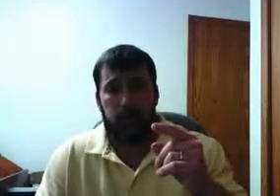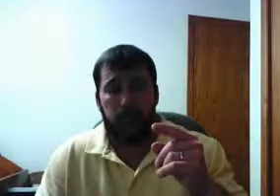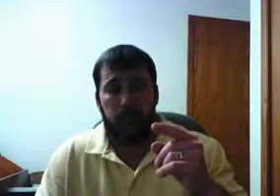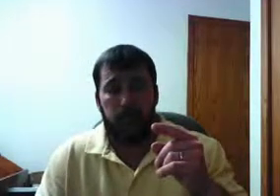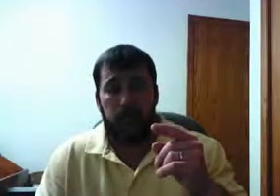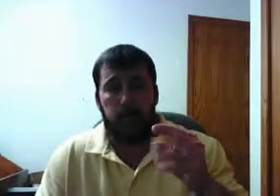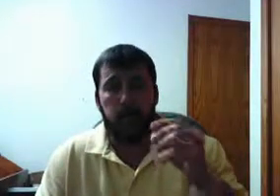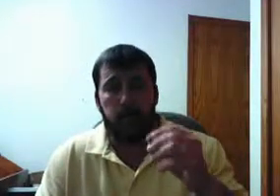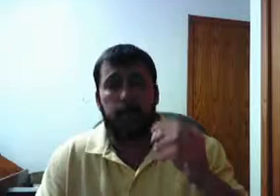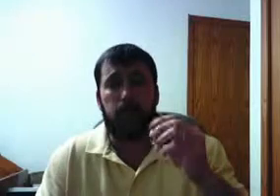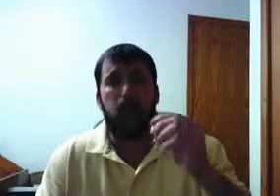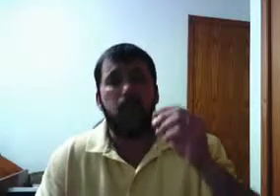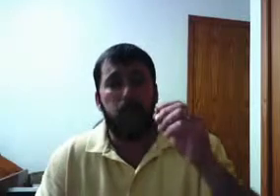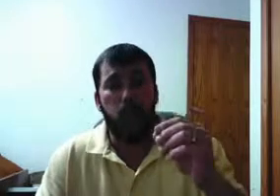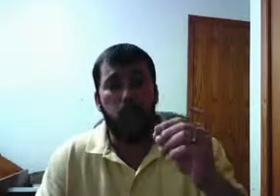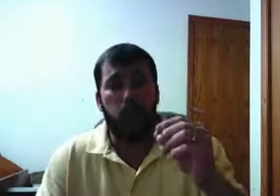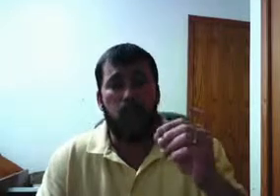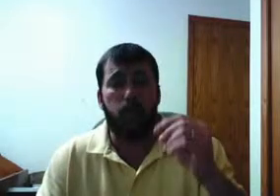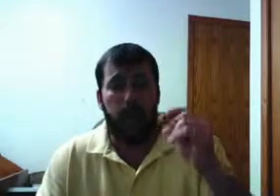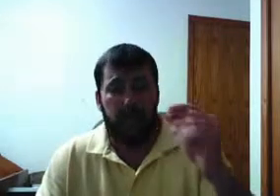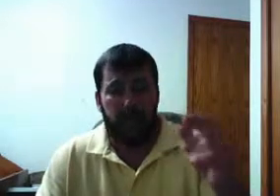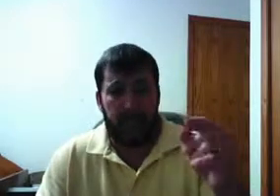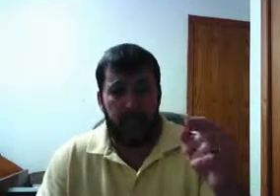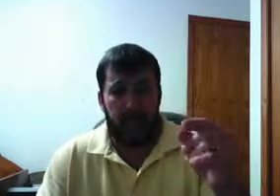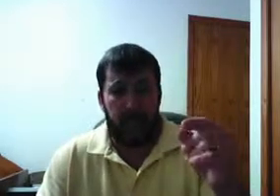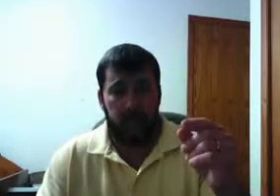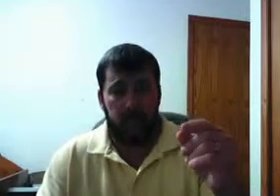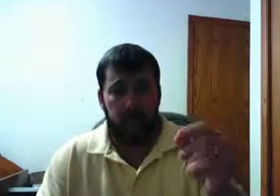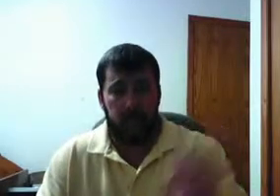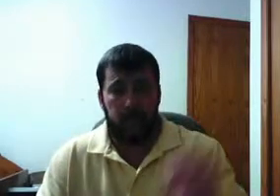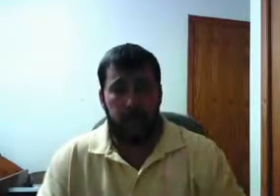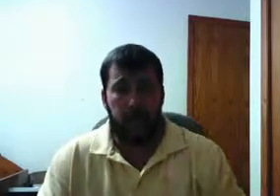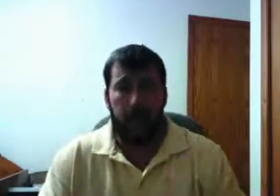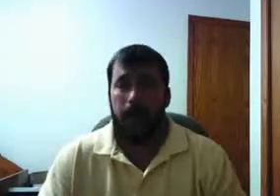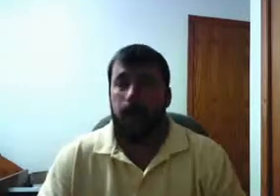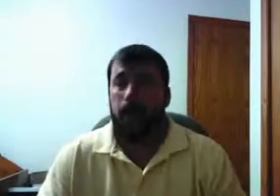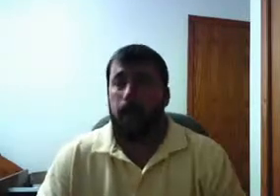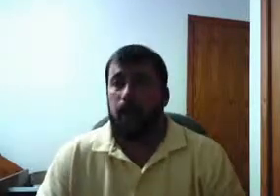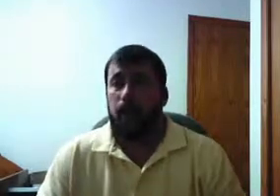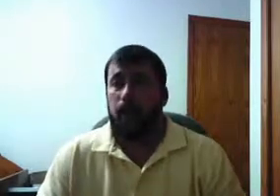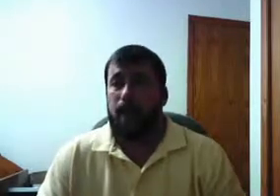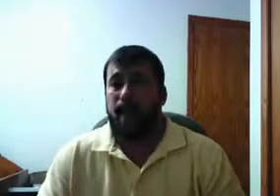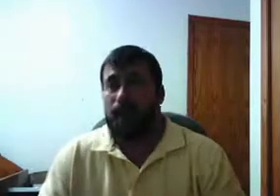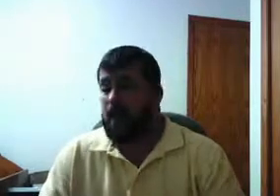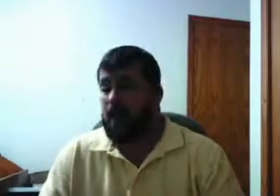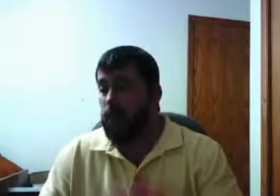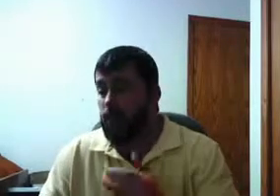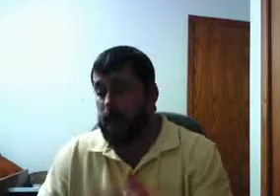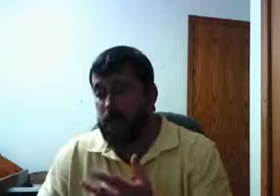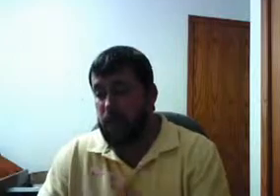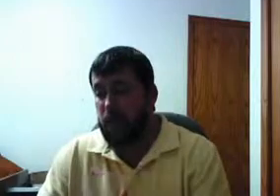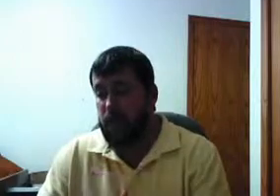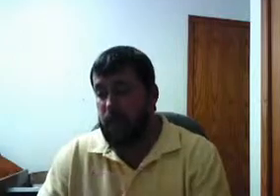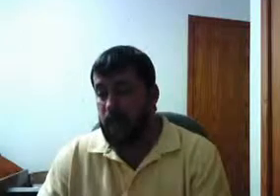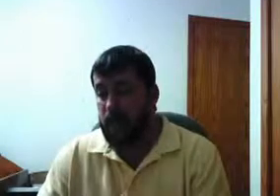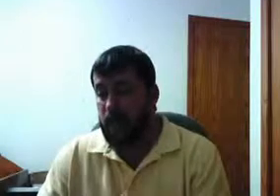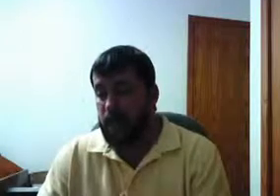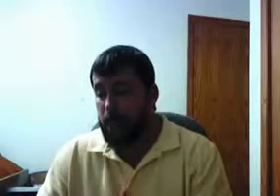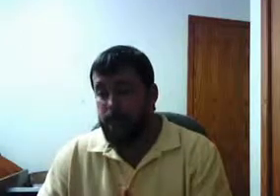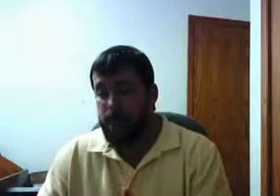that should be told of what he did. Okay. By saying he ruined his country, I mean, big deal,